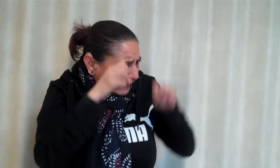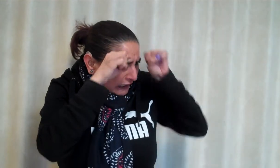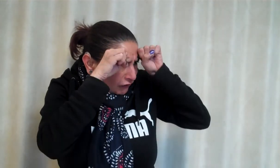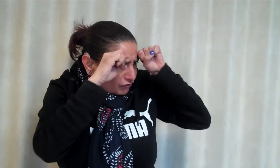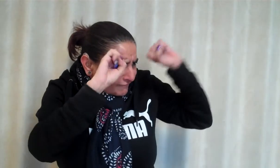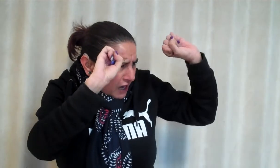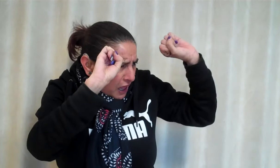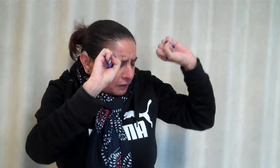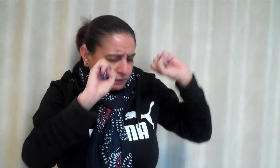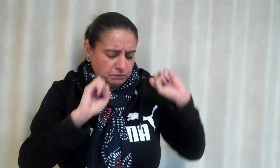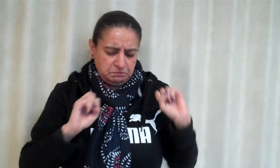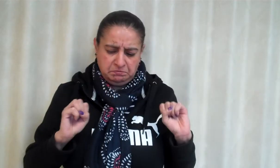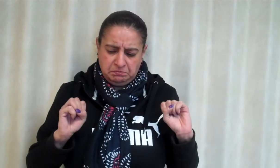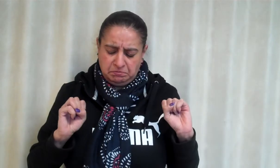Have you seen a Gruffalo?